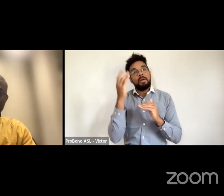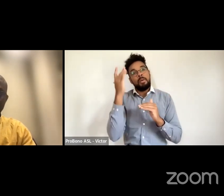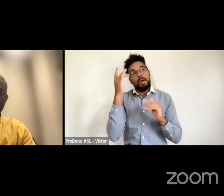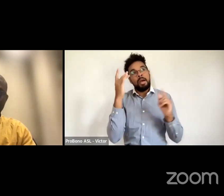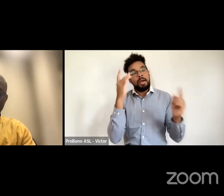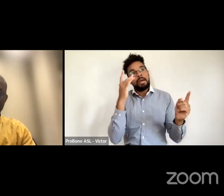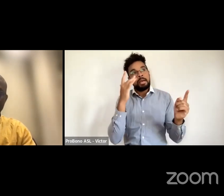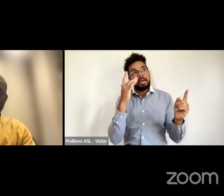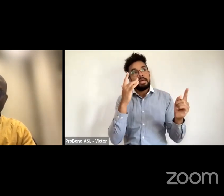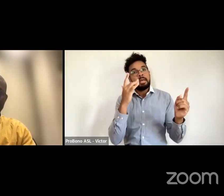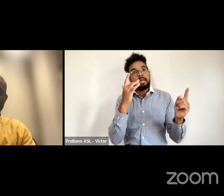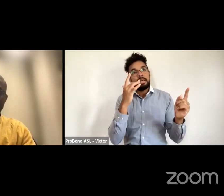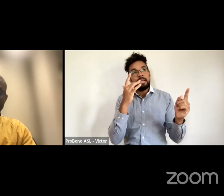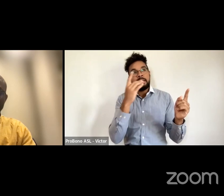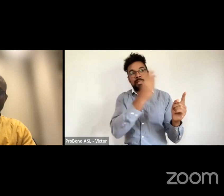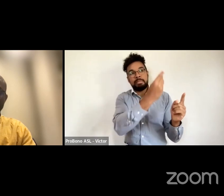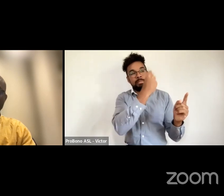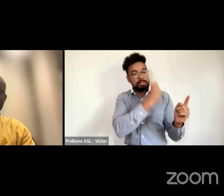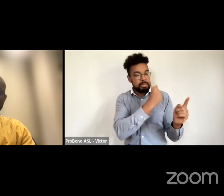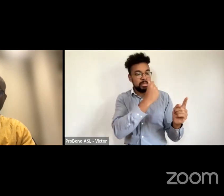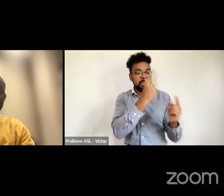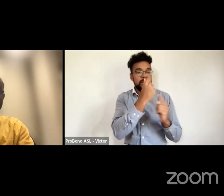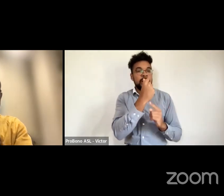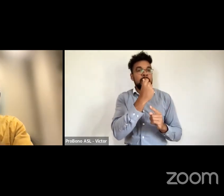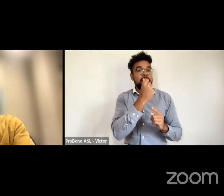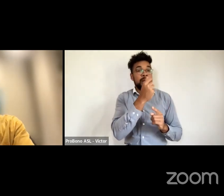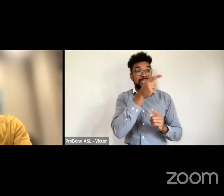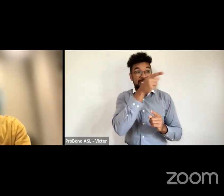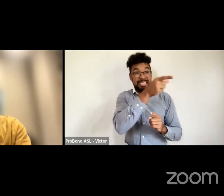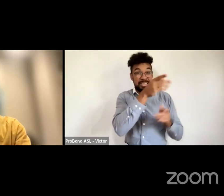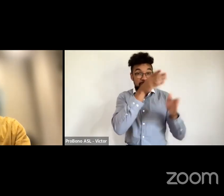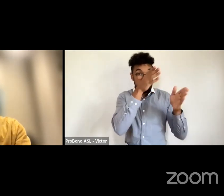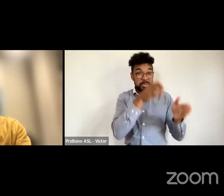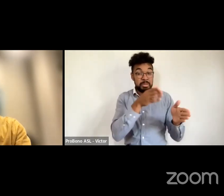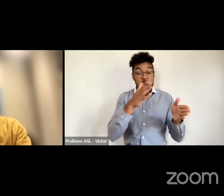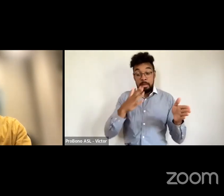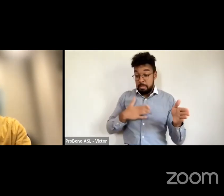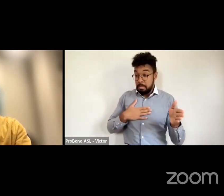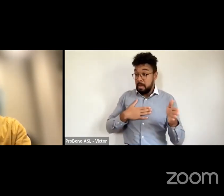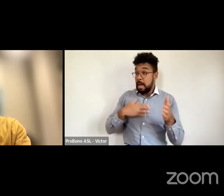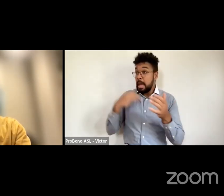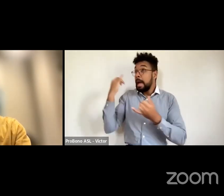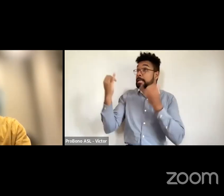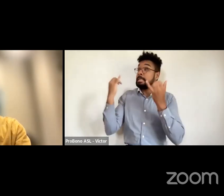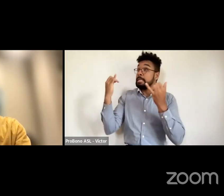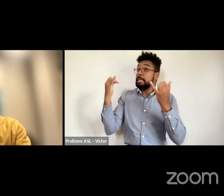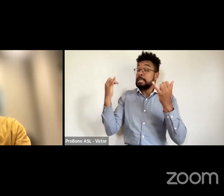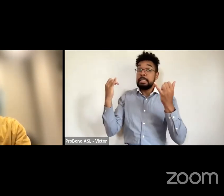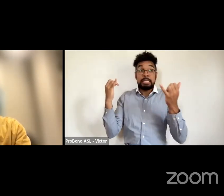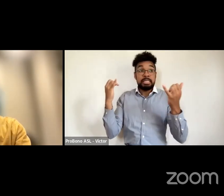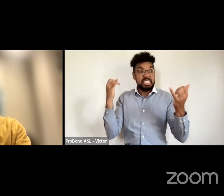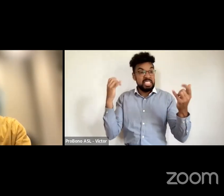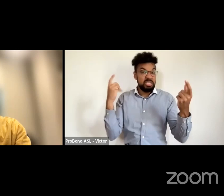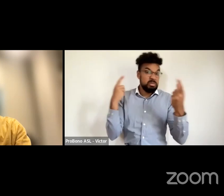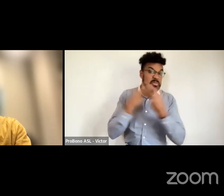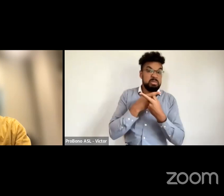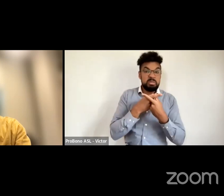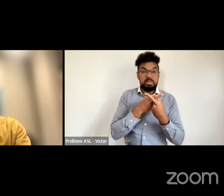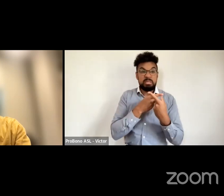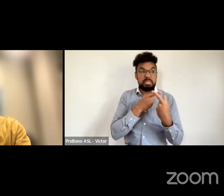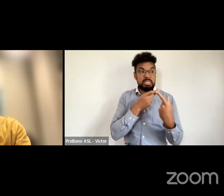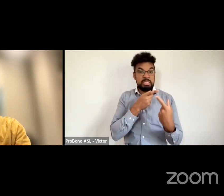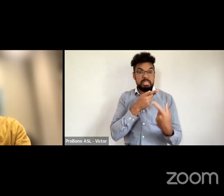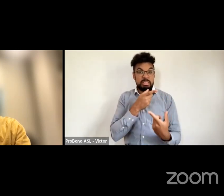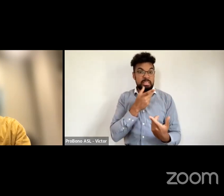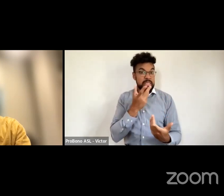person that i'm collecting that finance from does it clash with their ideologies does it but at the end of